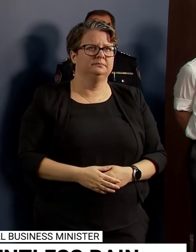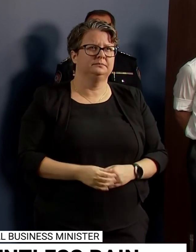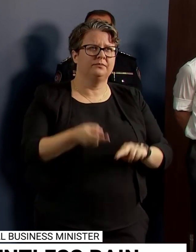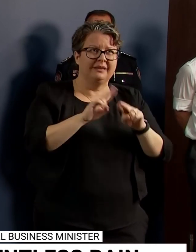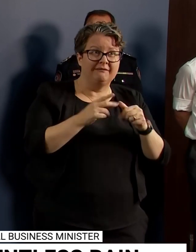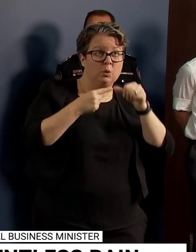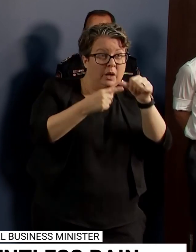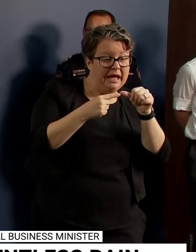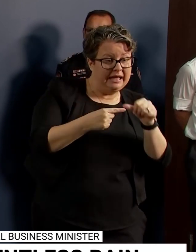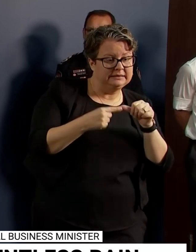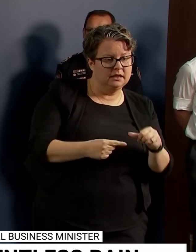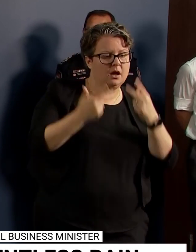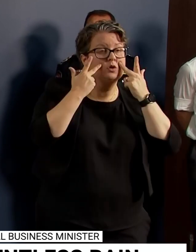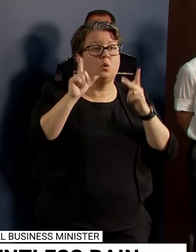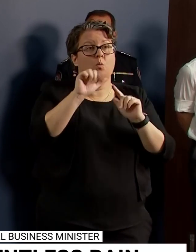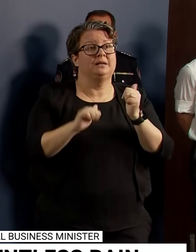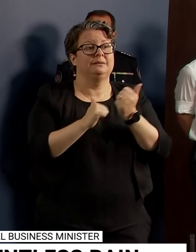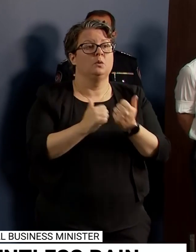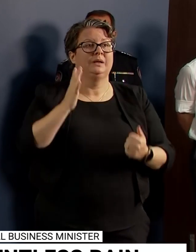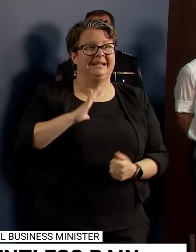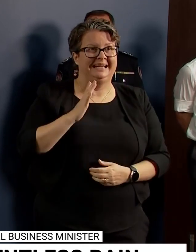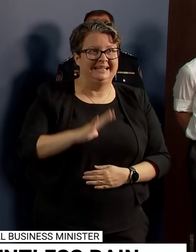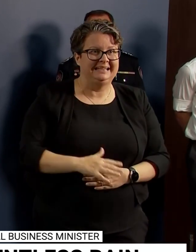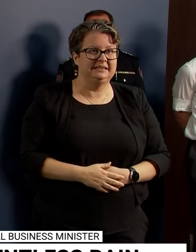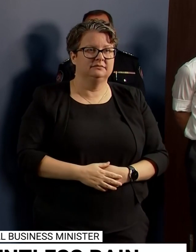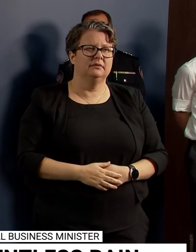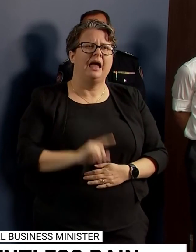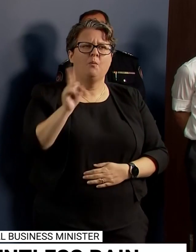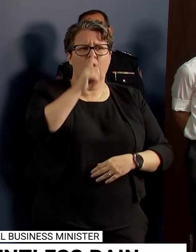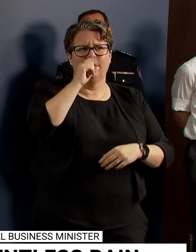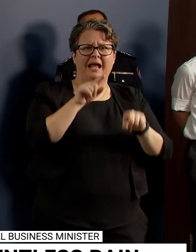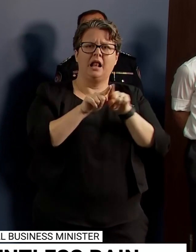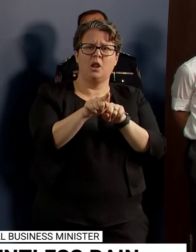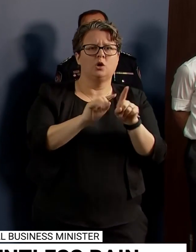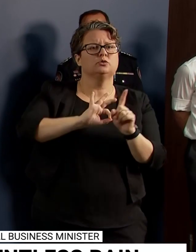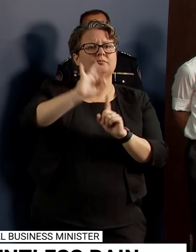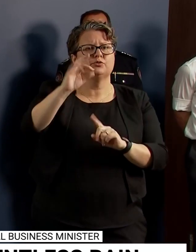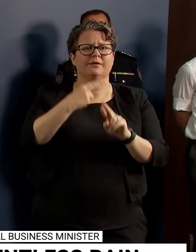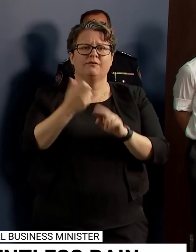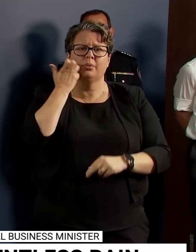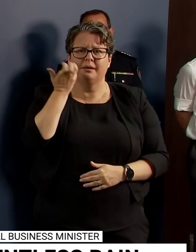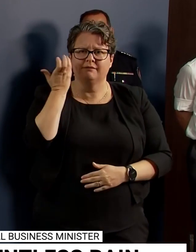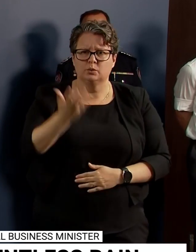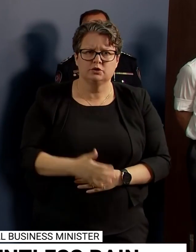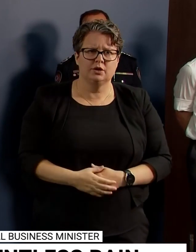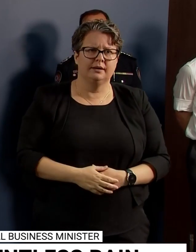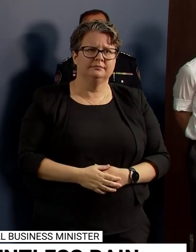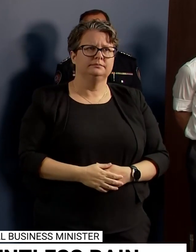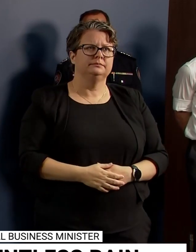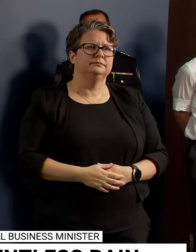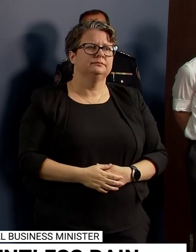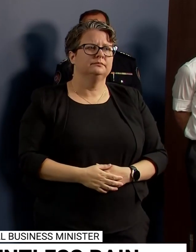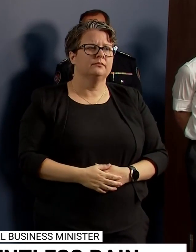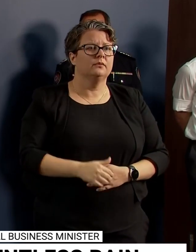support might be required and learnings for the future. We know that recovery is a very